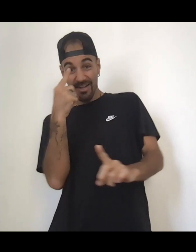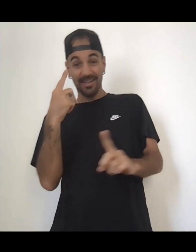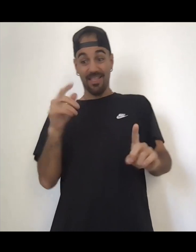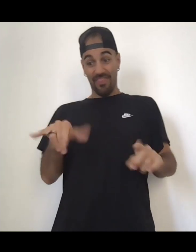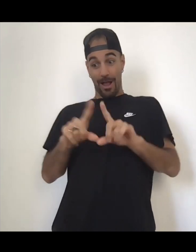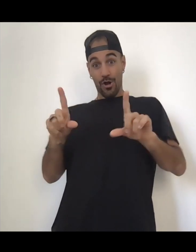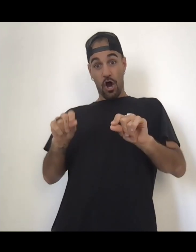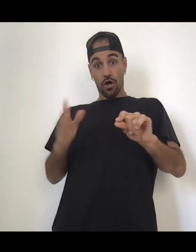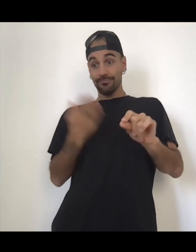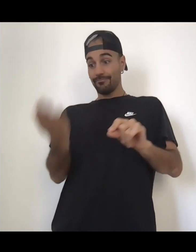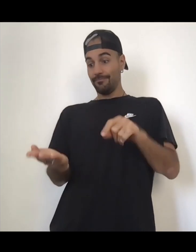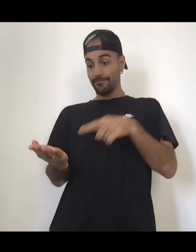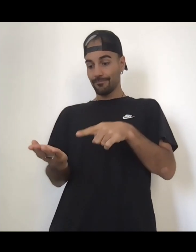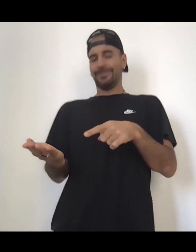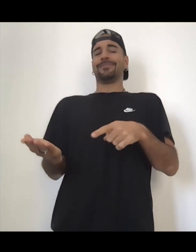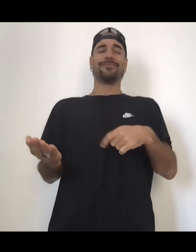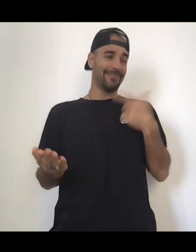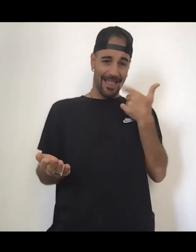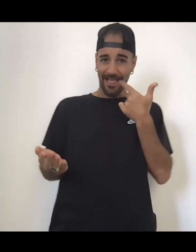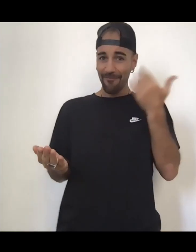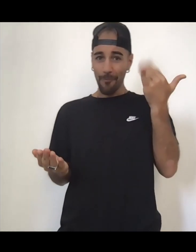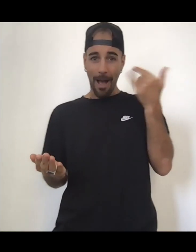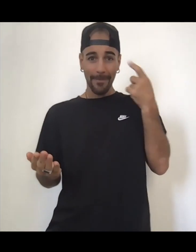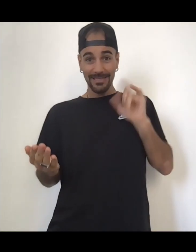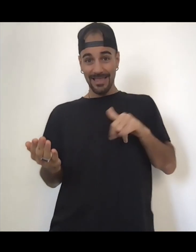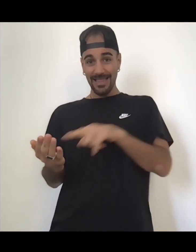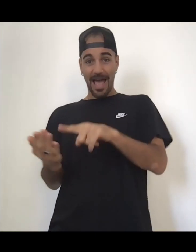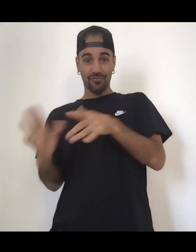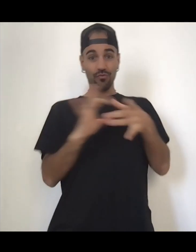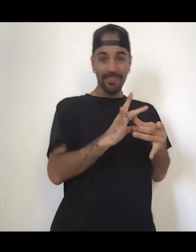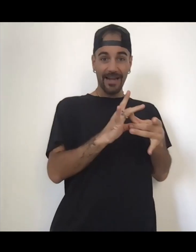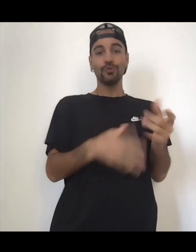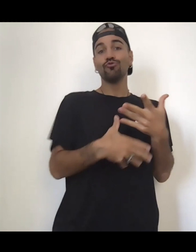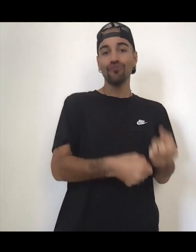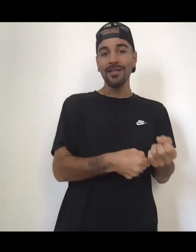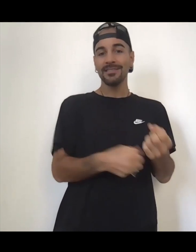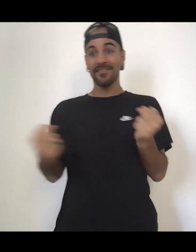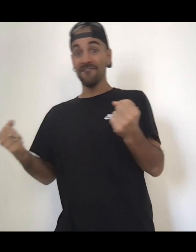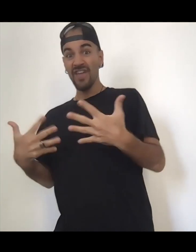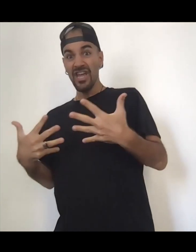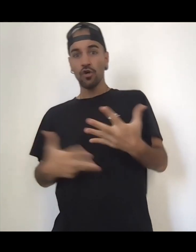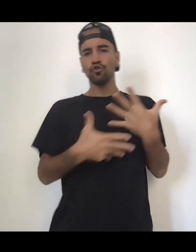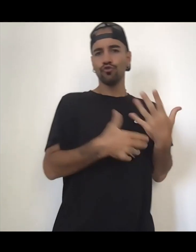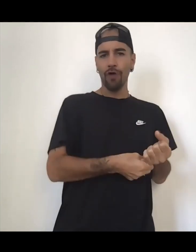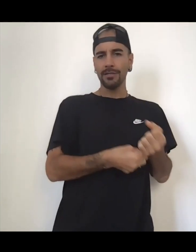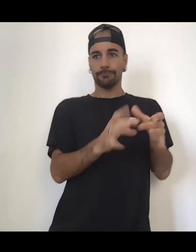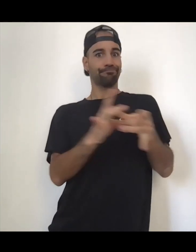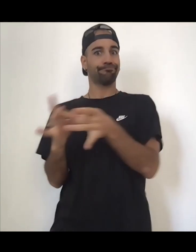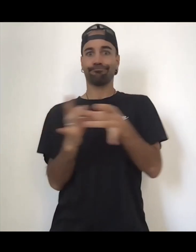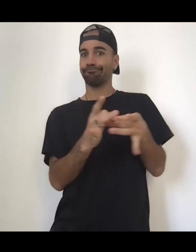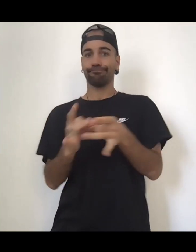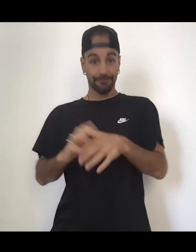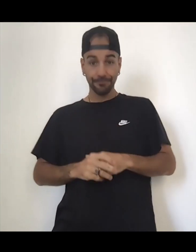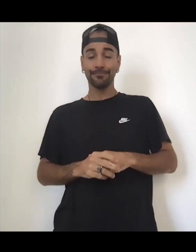trust and it literally says work through your fears. And like, fear, like we're taught fear. We're